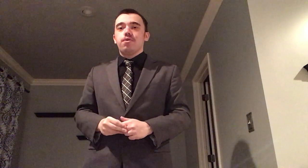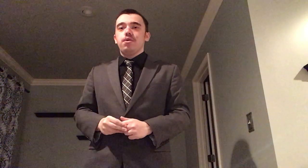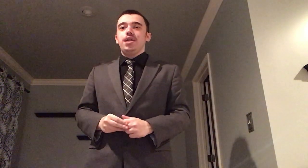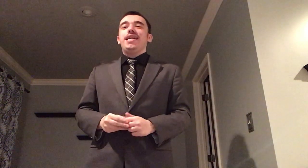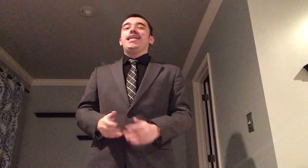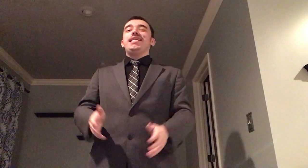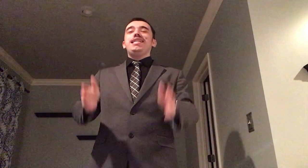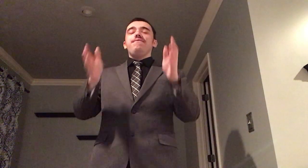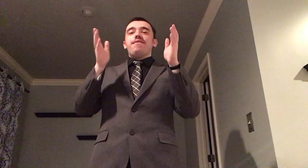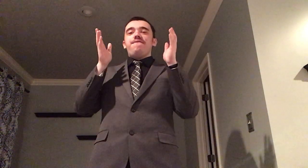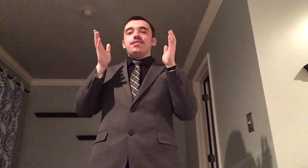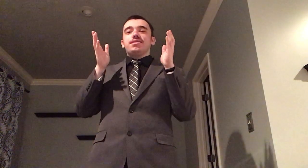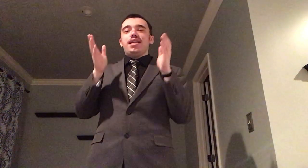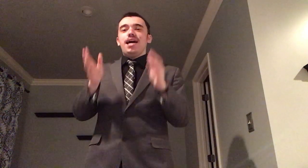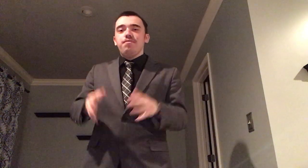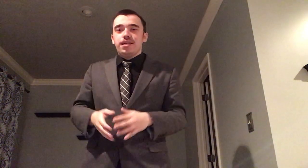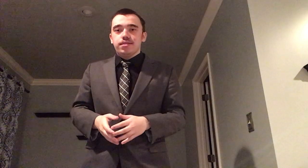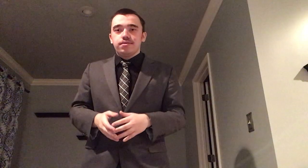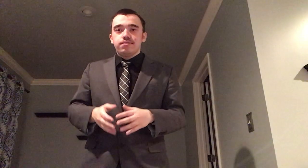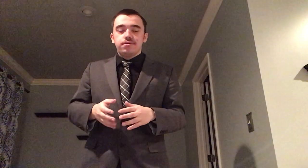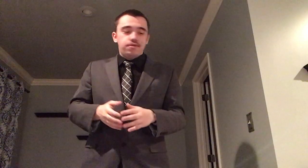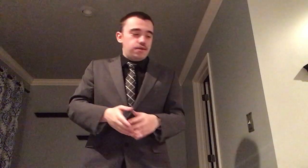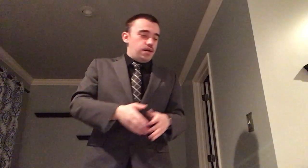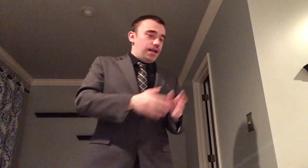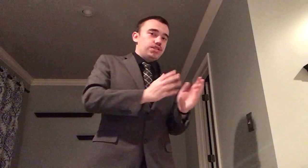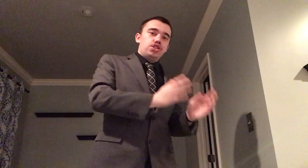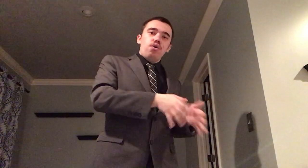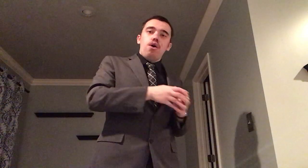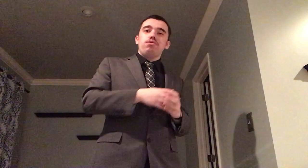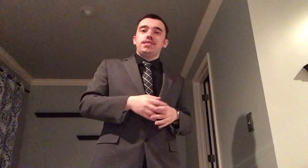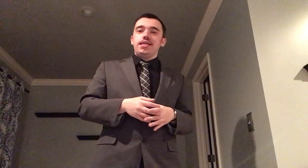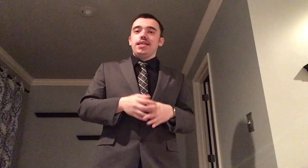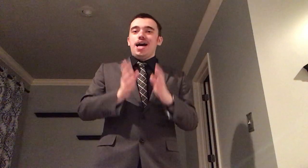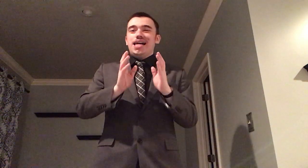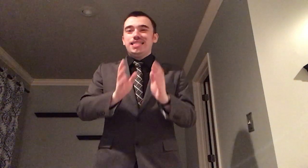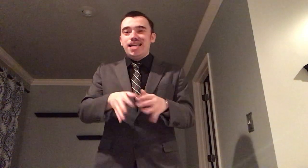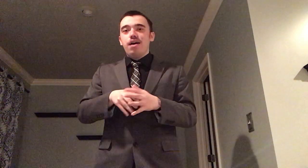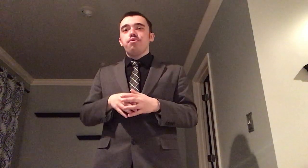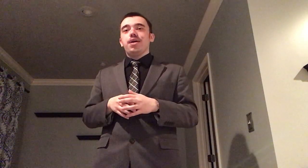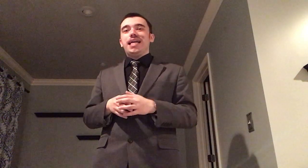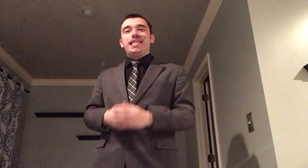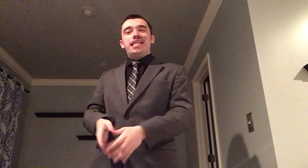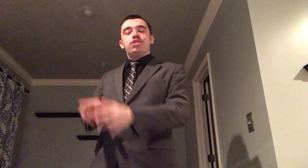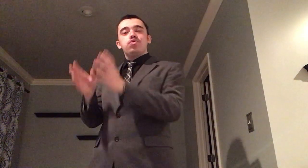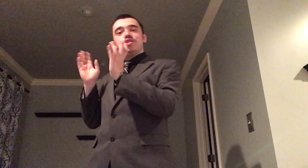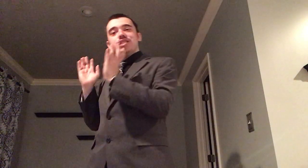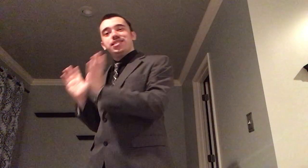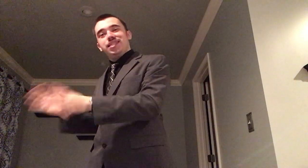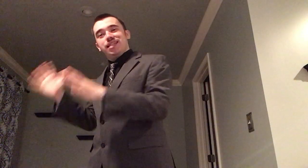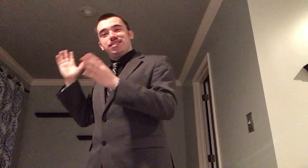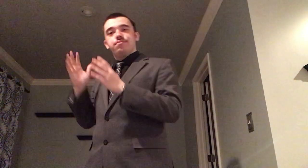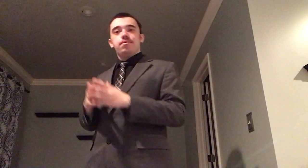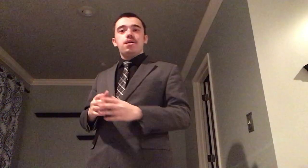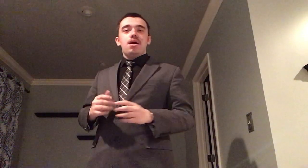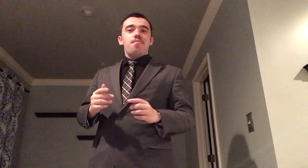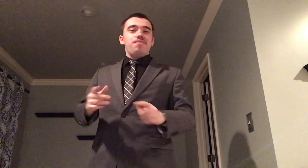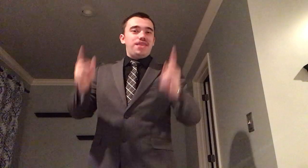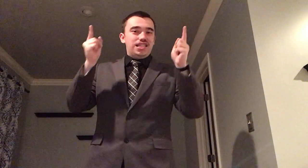it even affects celebrities like Joel Osteen Adele and King George VI but they